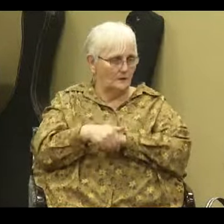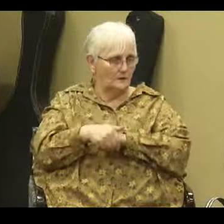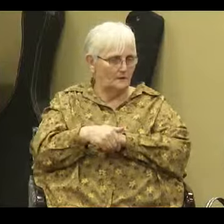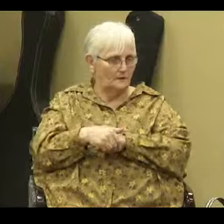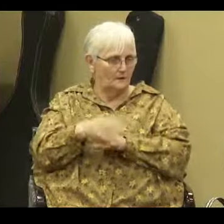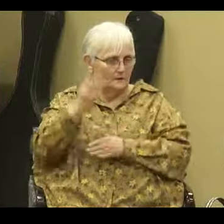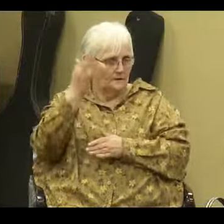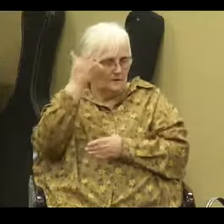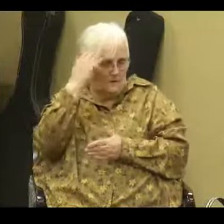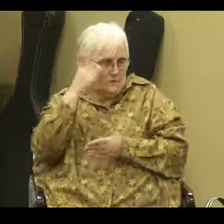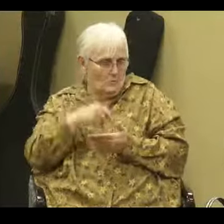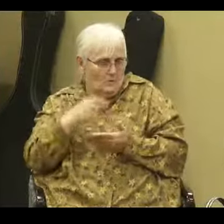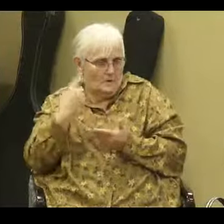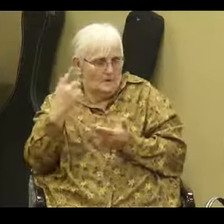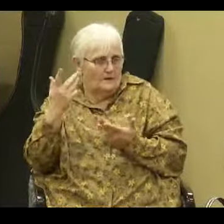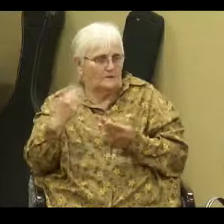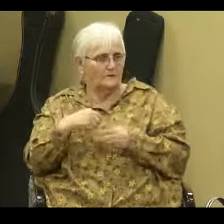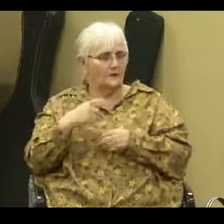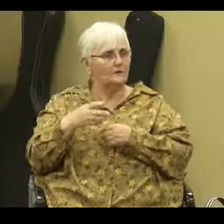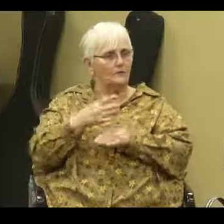whatever you know I'm not going to go over all that